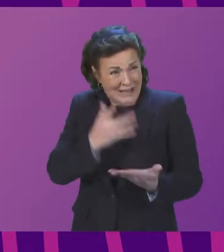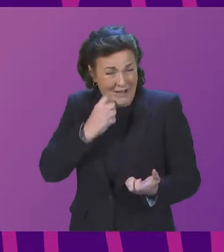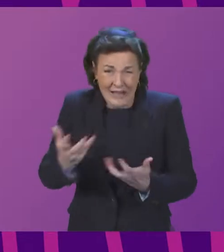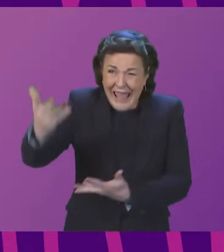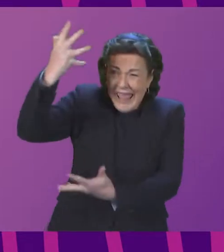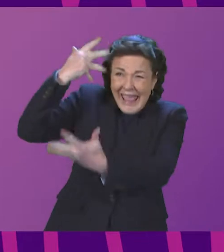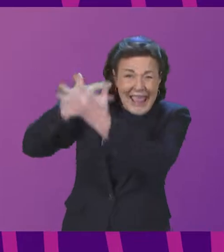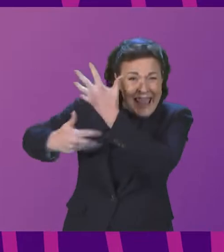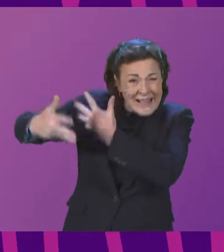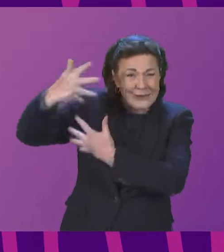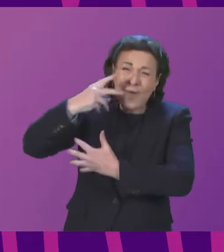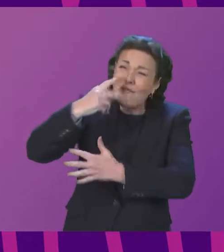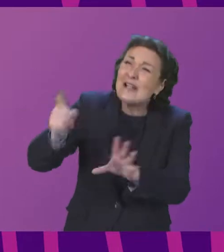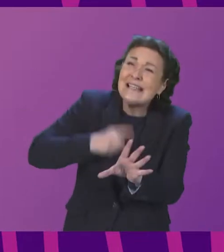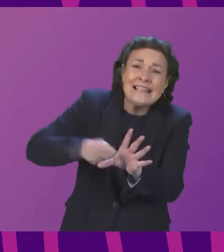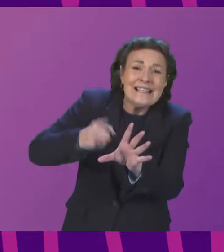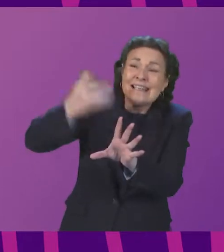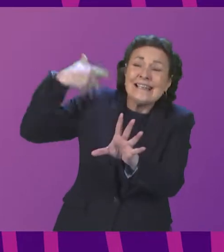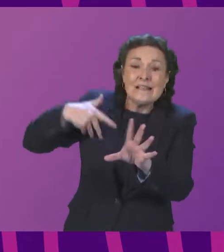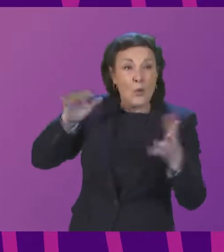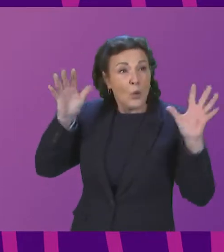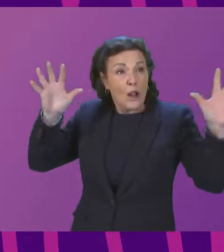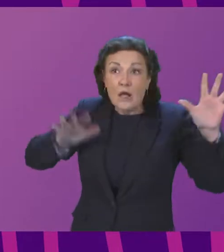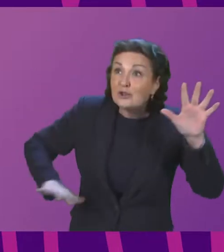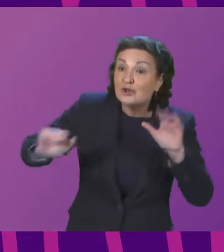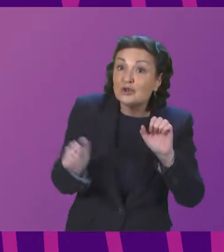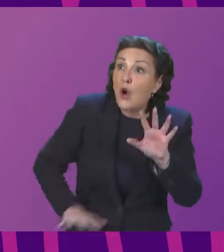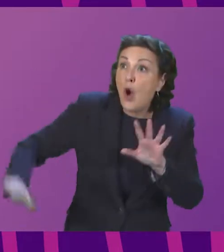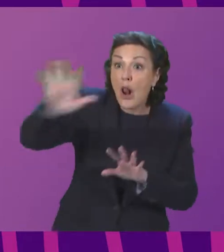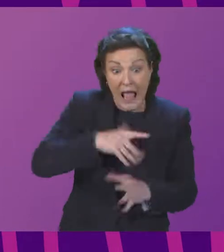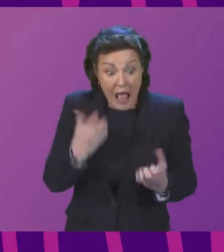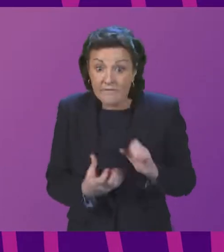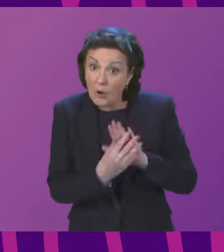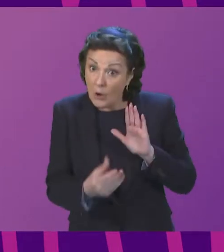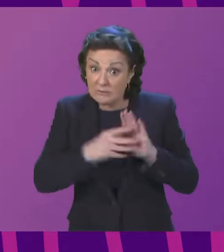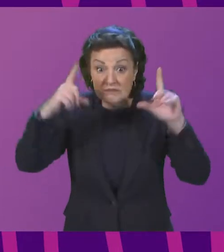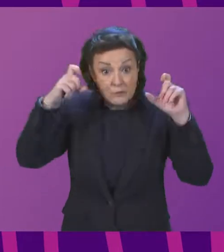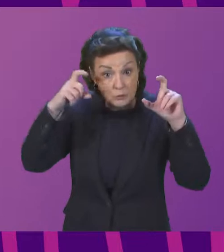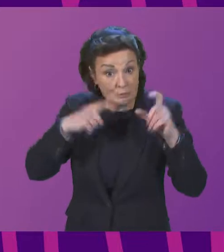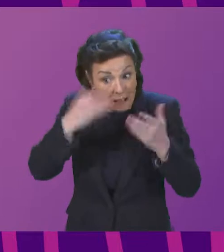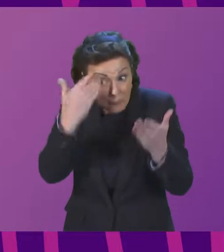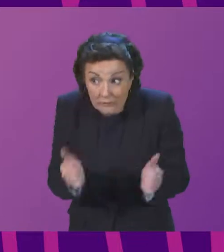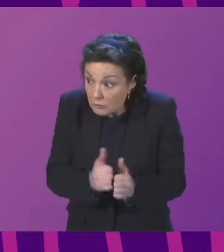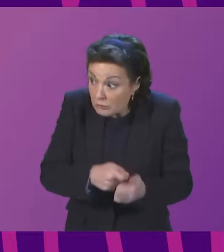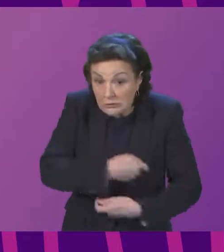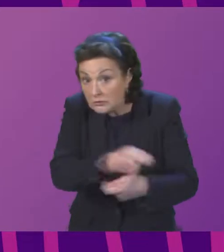are being colonised. I have copies of pictures that I don't know whether it's appropriate to circulate to members of the committee but I think a